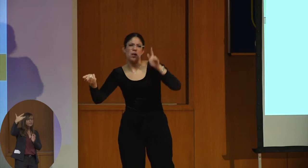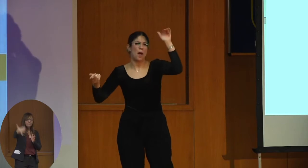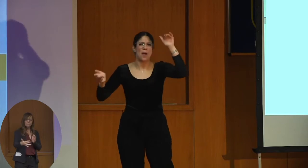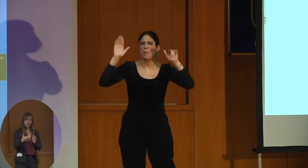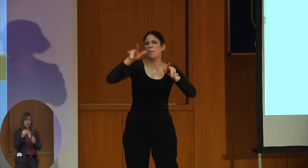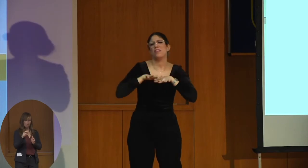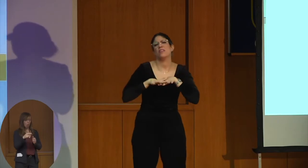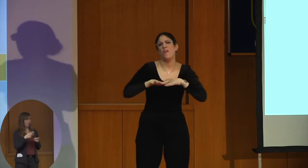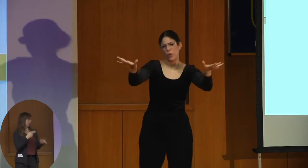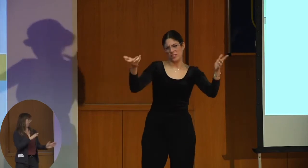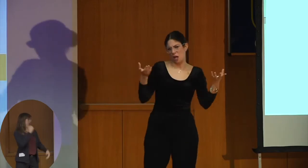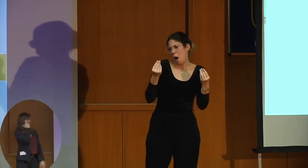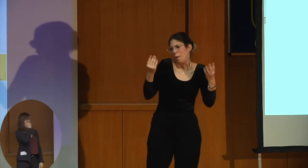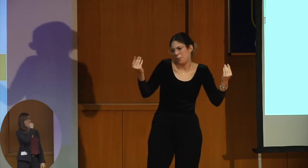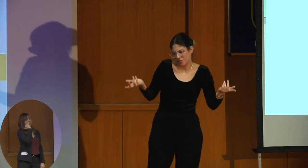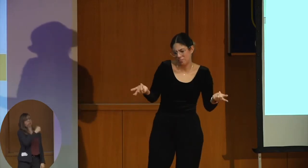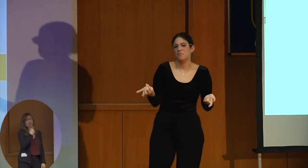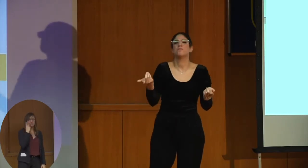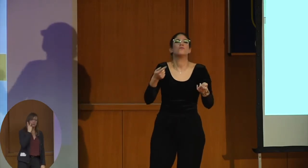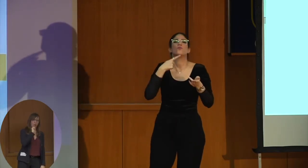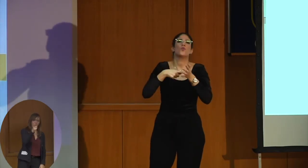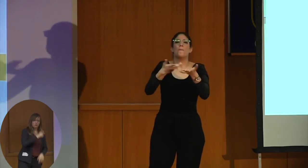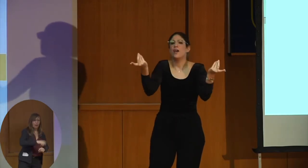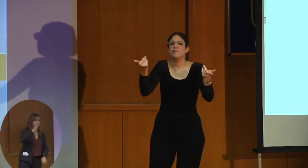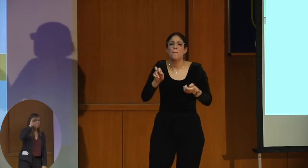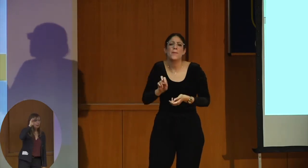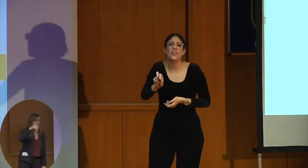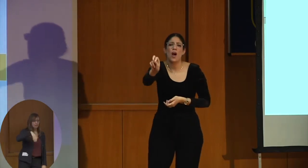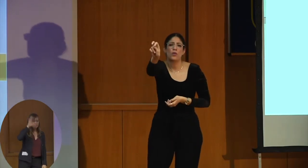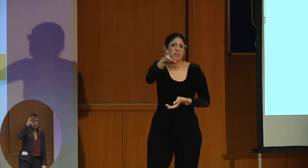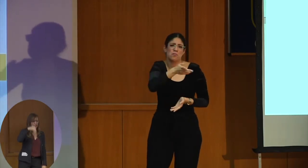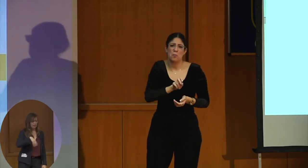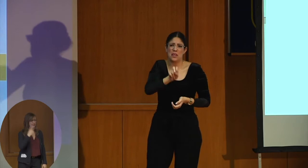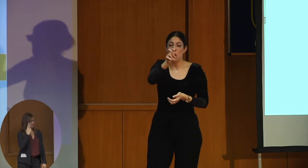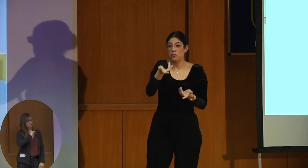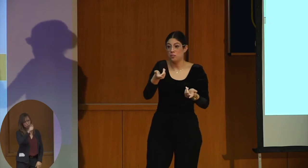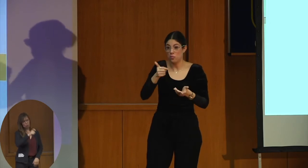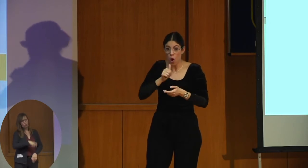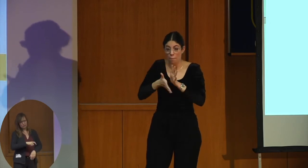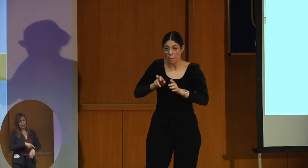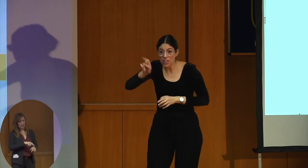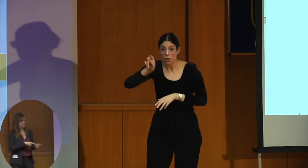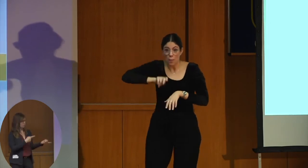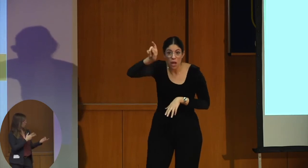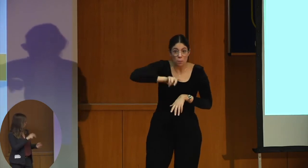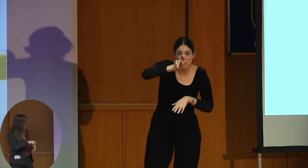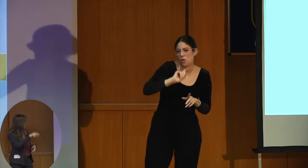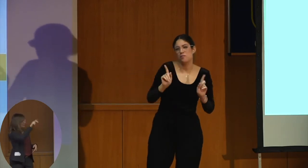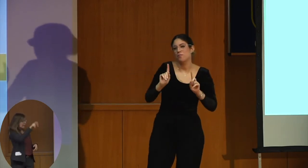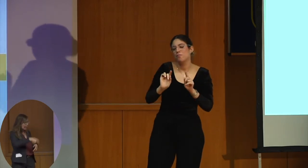common, like bye-bye. Everybody is signing goodbye. Or staircase. Do you sign staircase